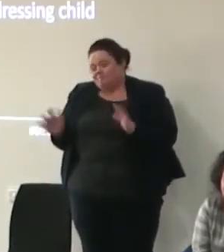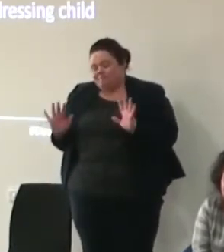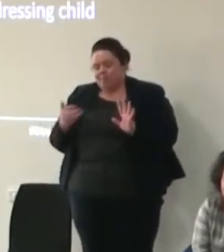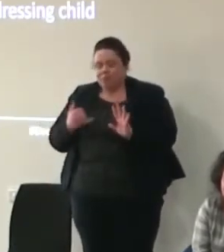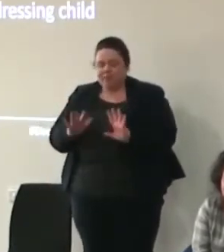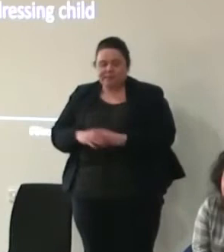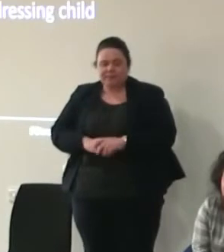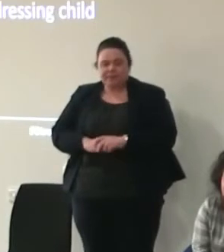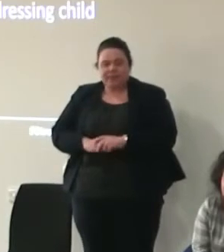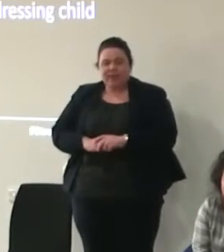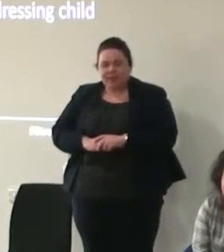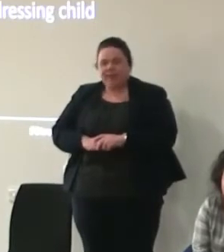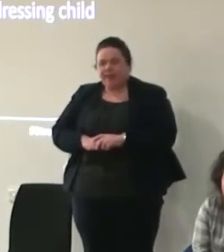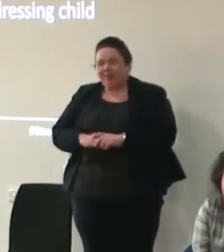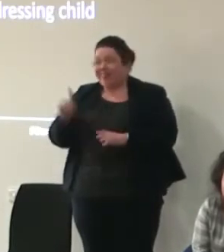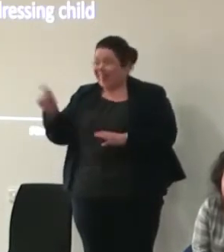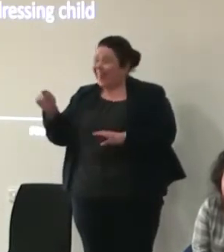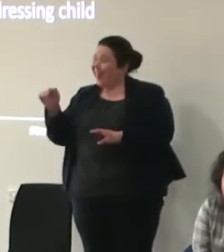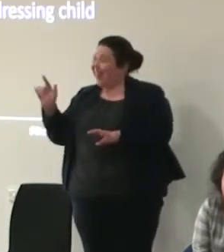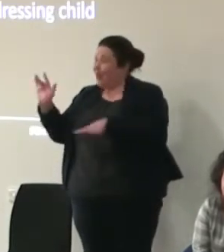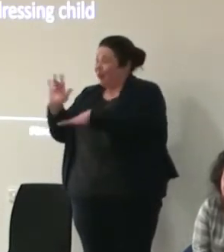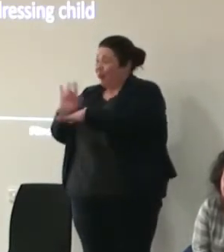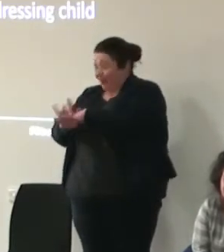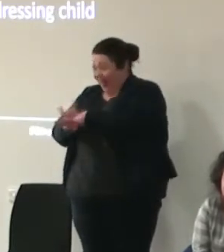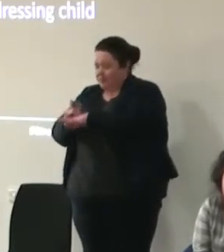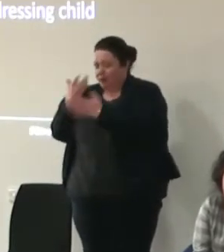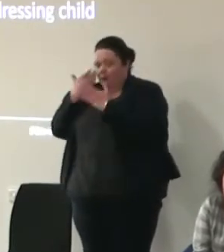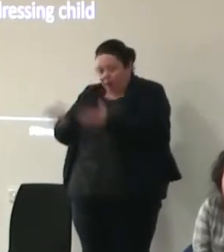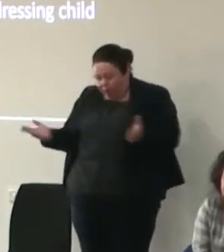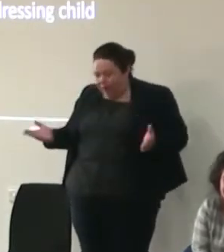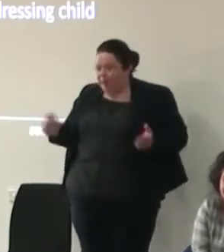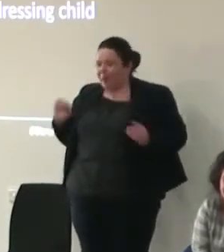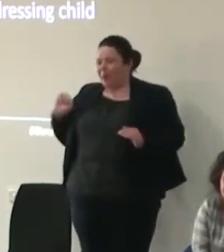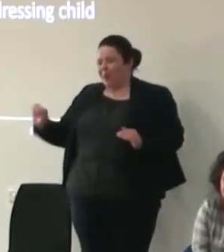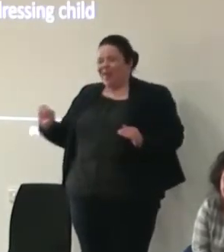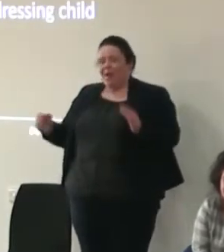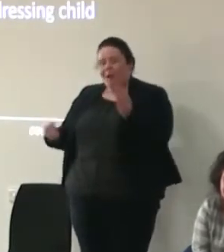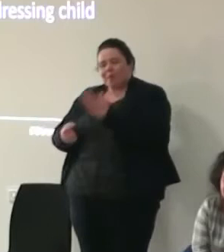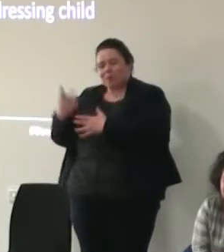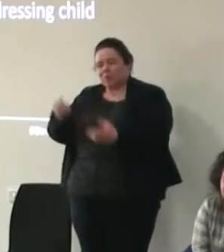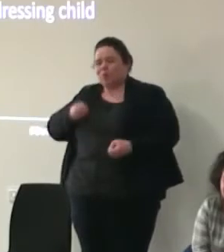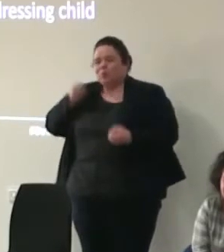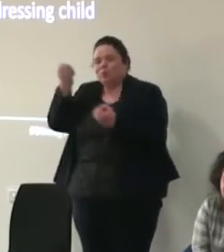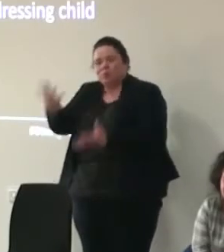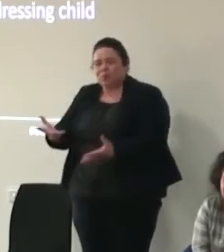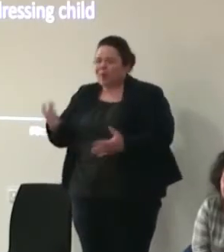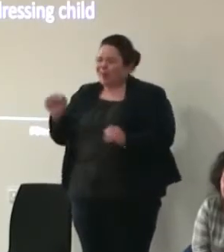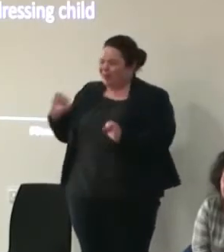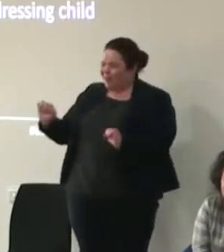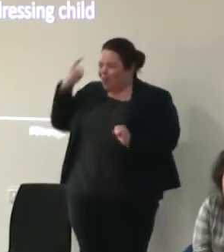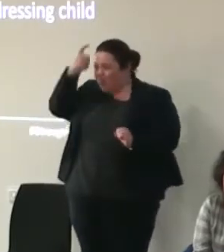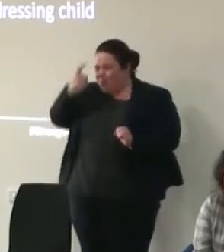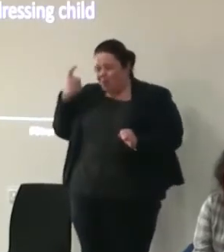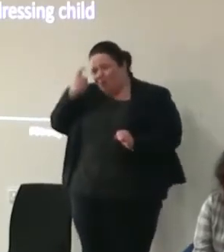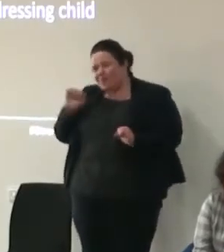and they use theatre and it was an opportunity then for them to voice their thoughts and